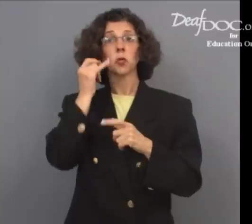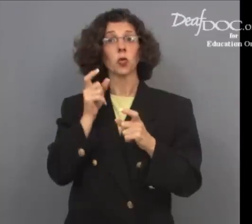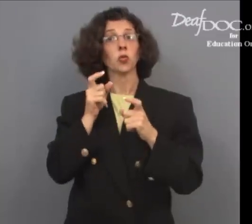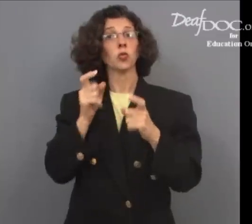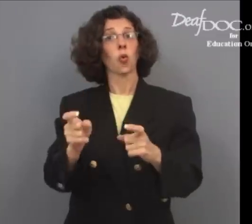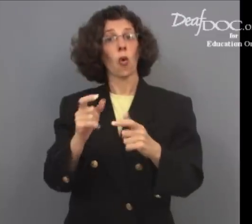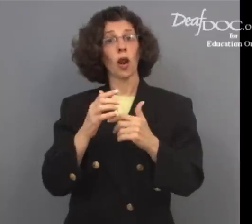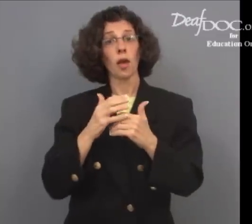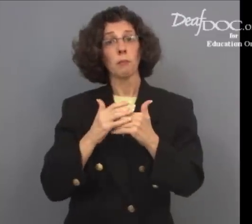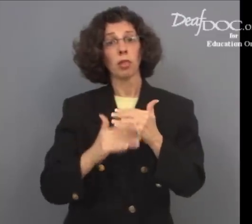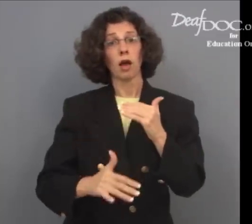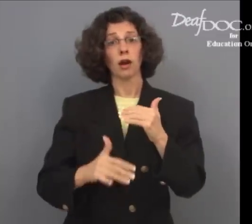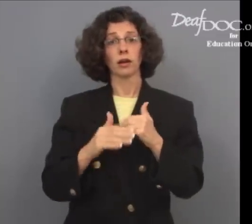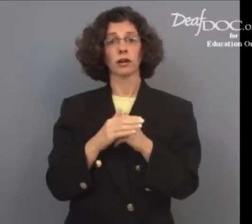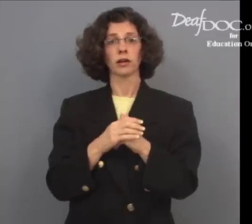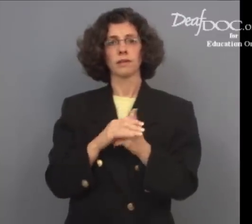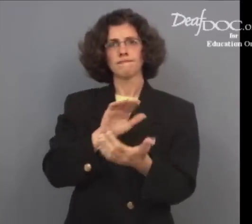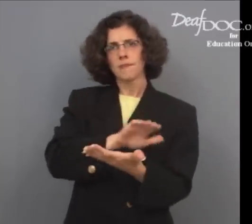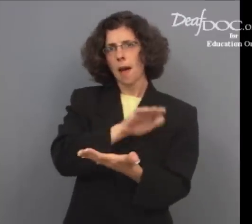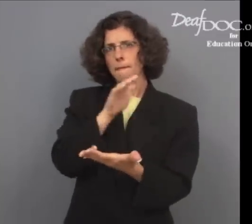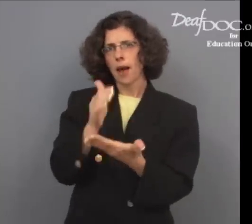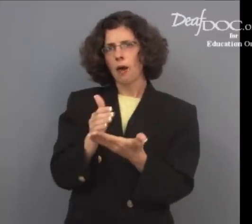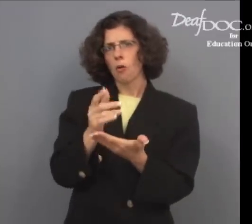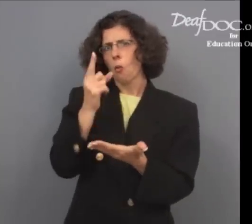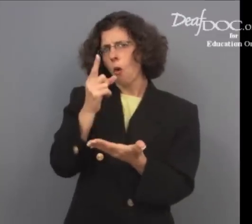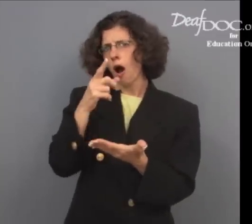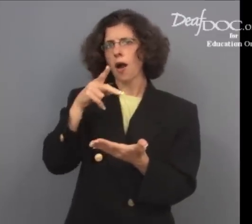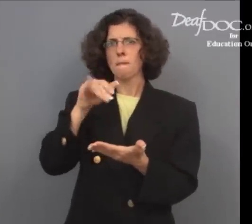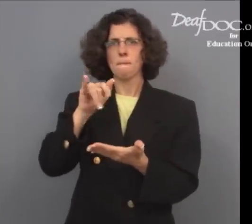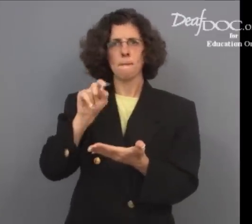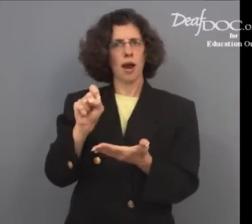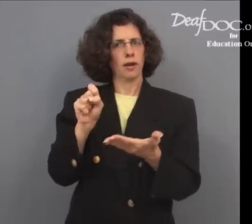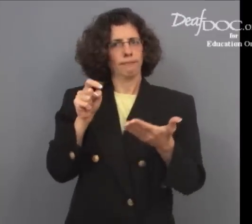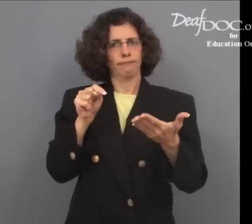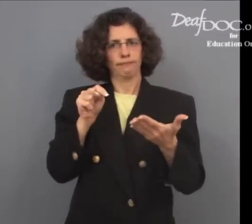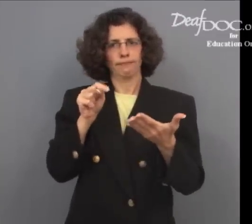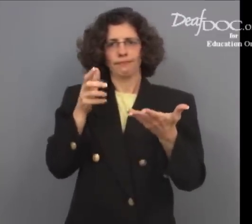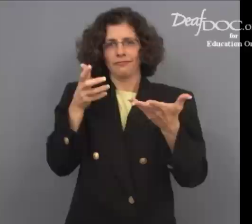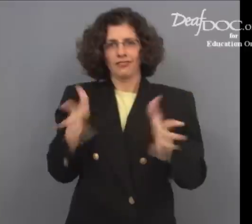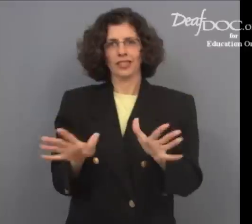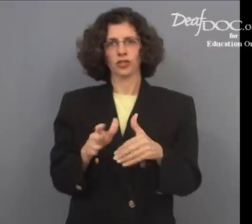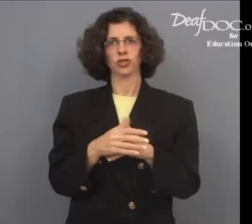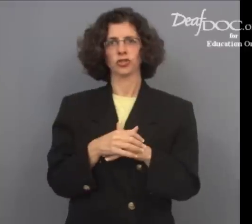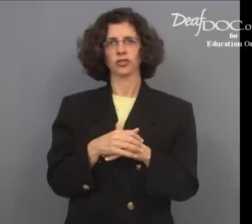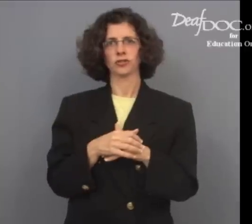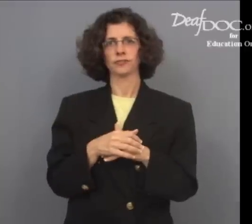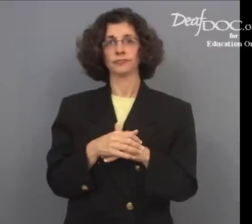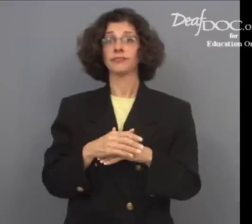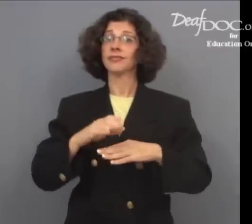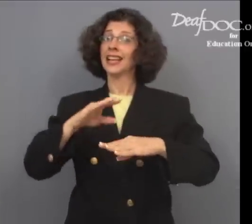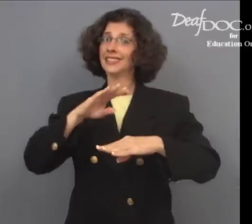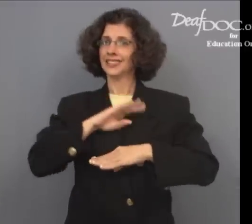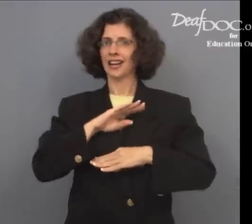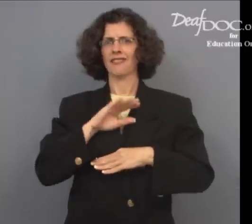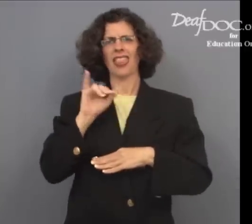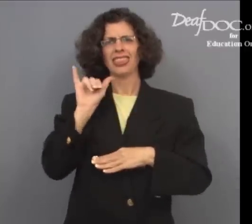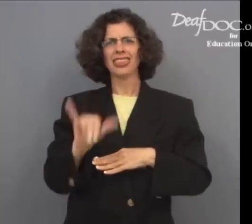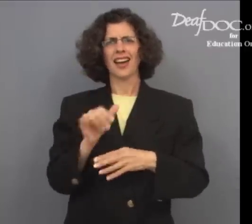When you decide to donate, you only give a small amount, one pint. They